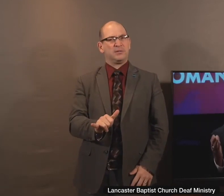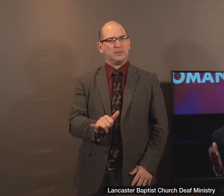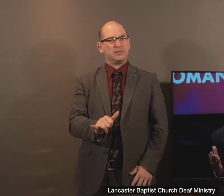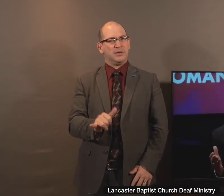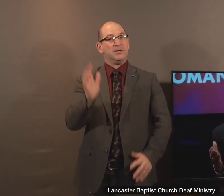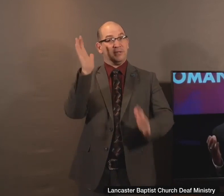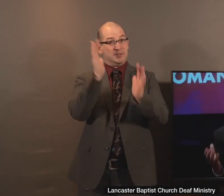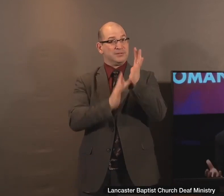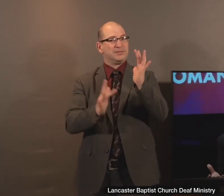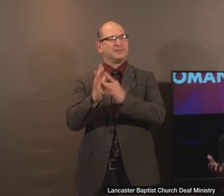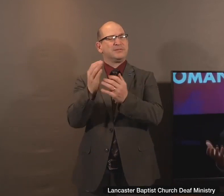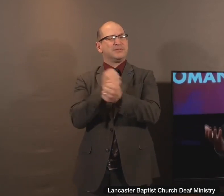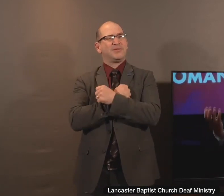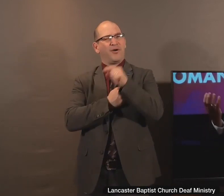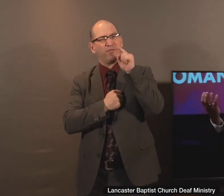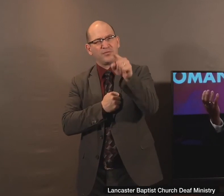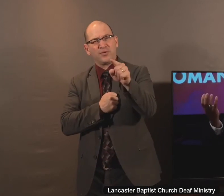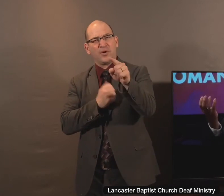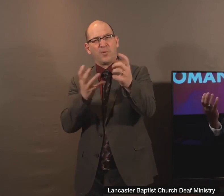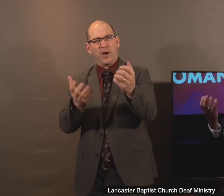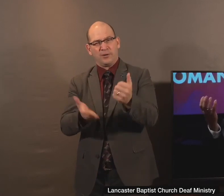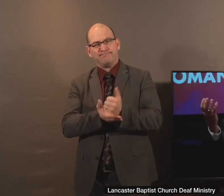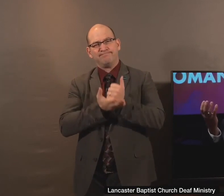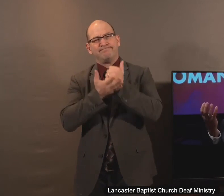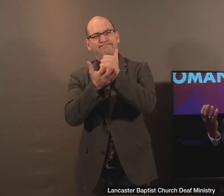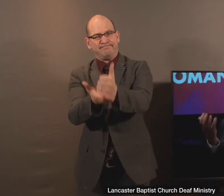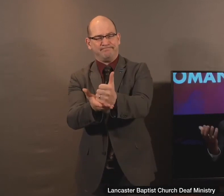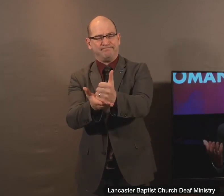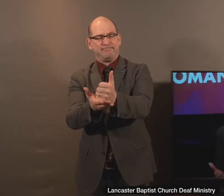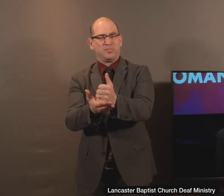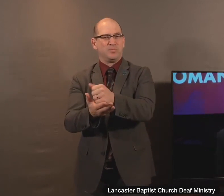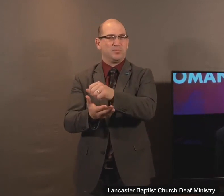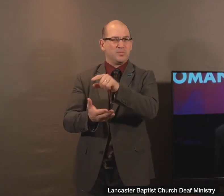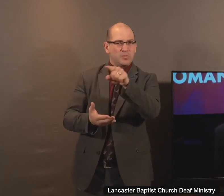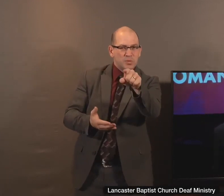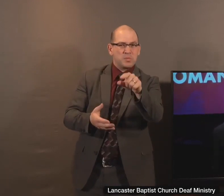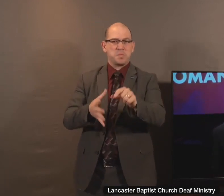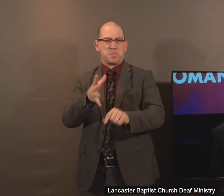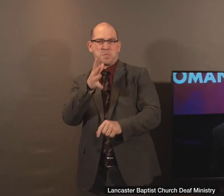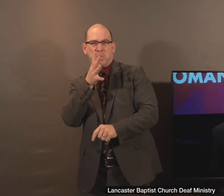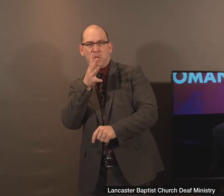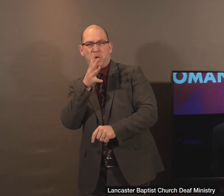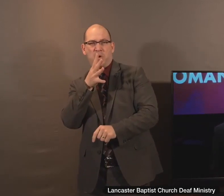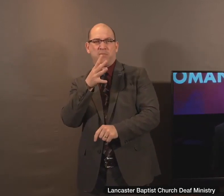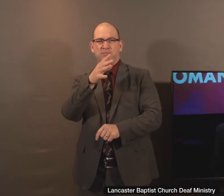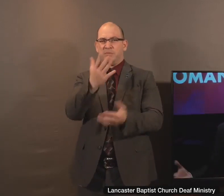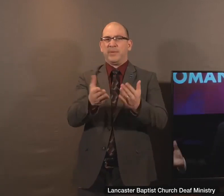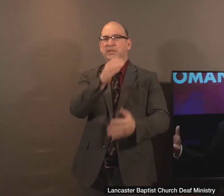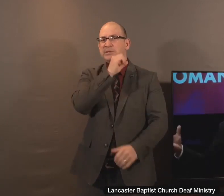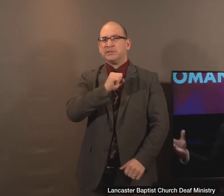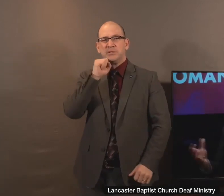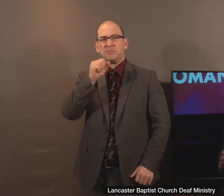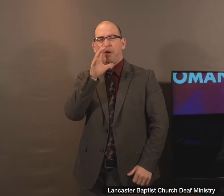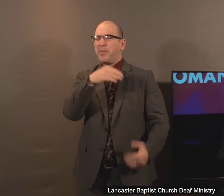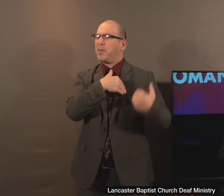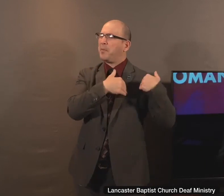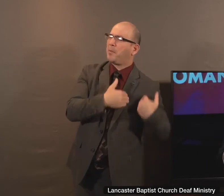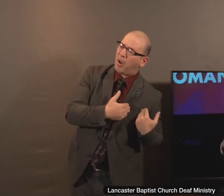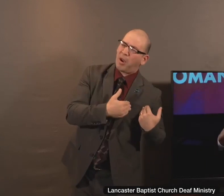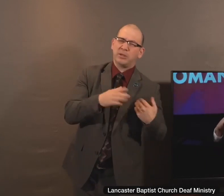Jesus loves you and he wants to lift your burden mom today. He wants to lift the burden of a single mom today and a busy working mom and